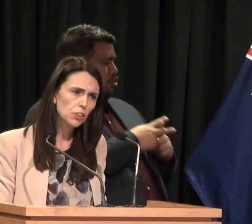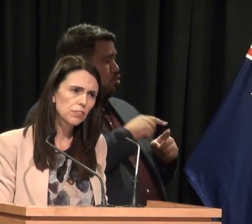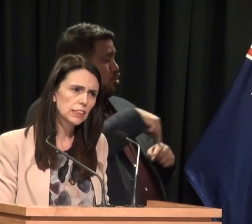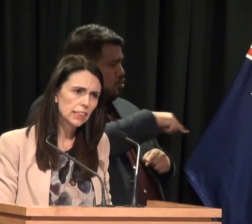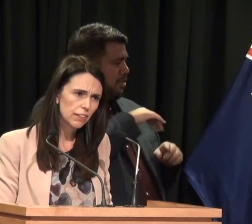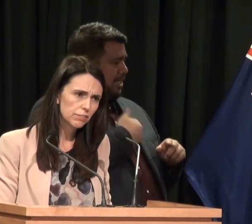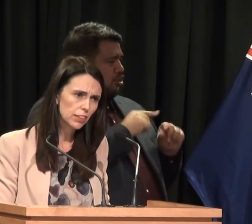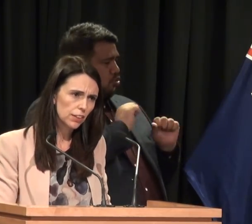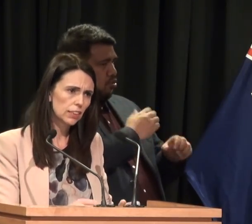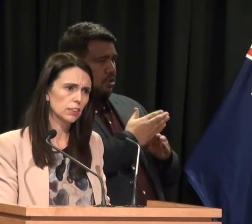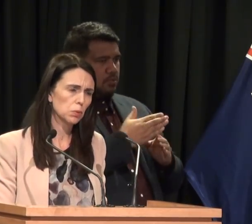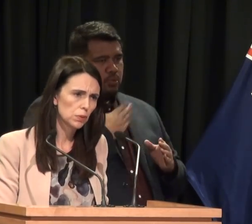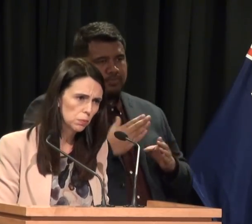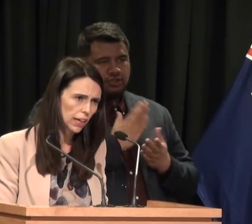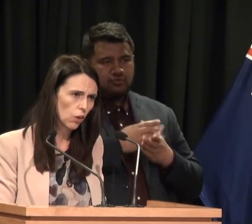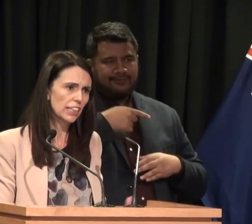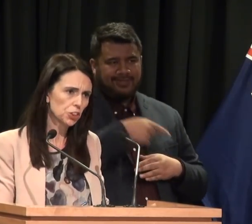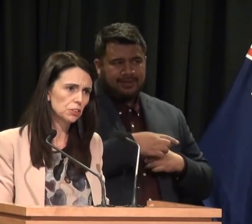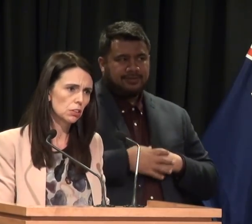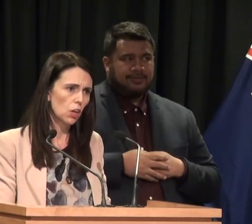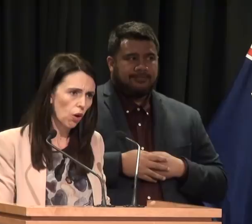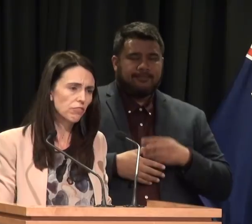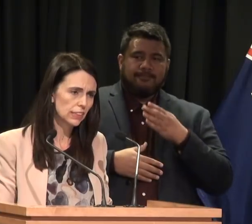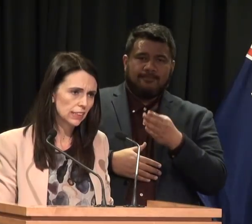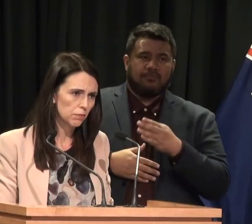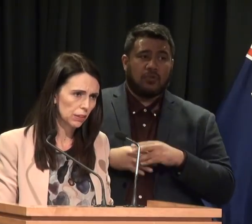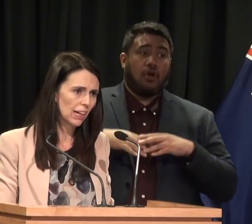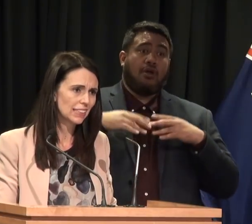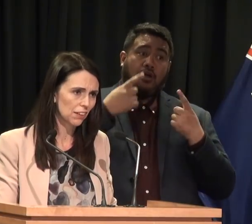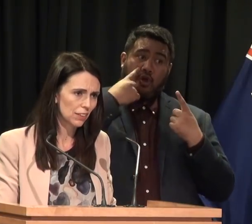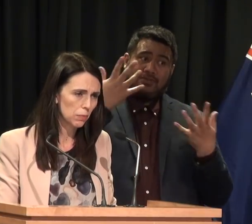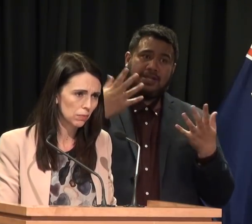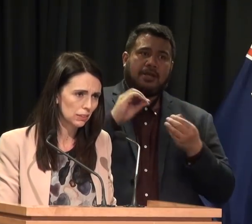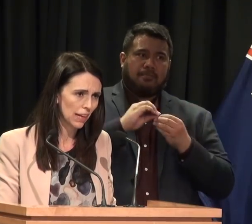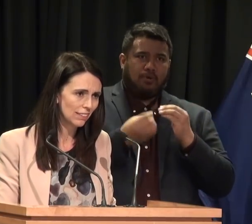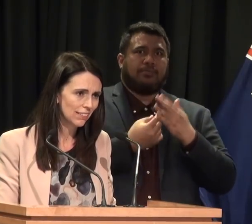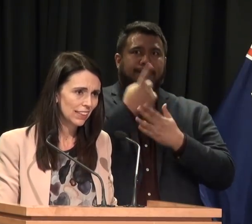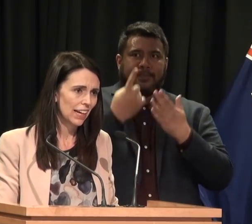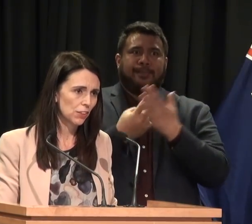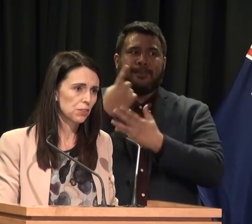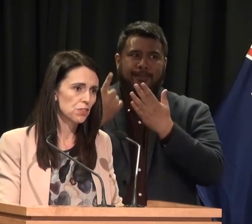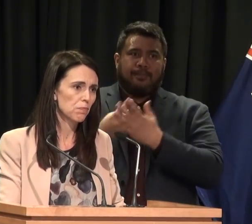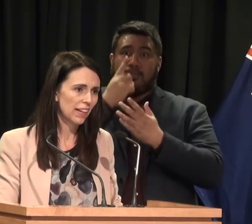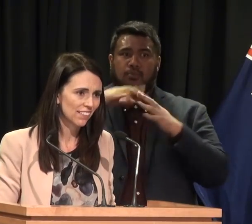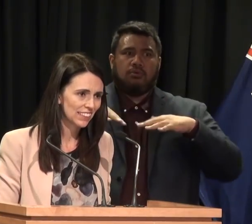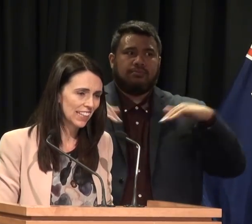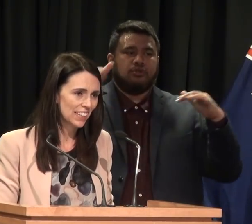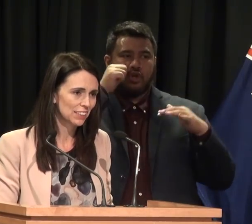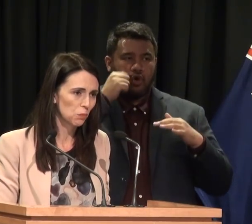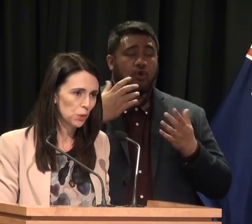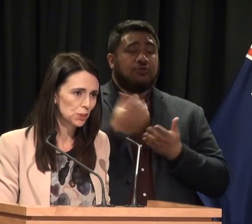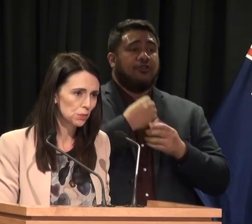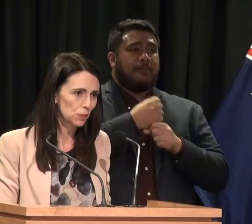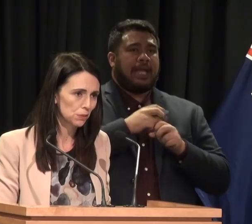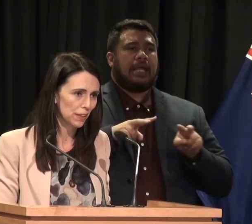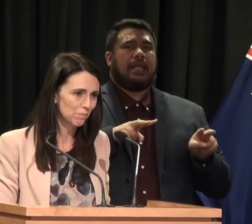I mean, issues obviously have, you know, I think it's important to point out, issues obviously have been raised. They're in the public domain, and the Reserve Bank are undertaking